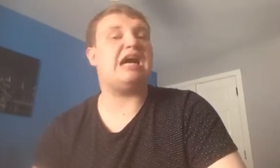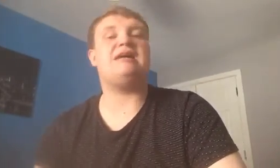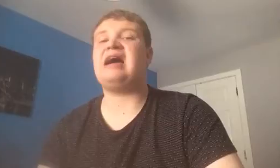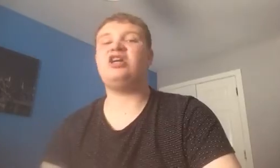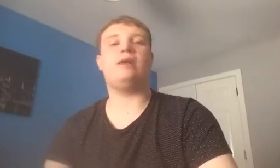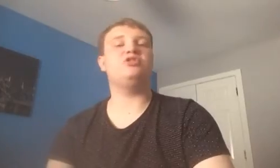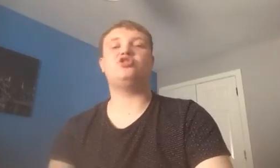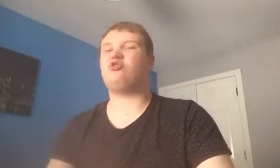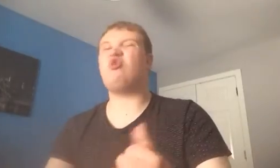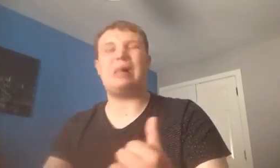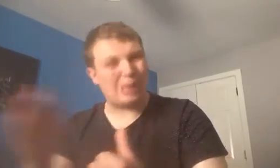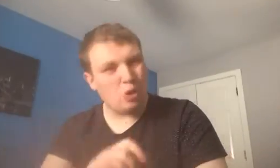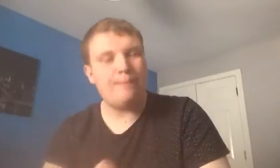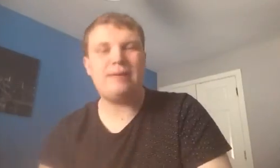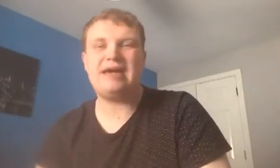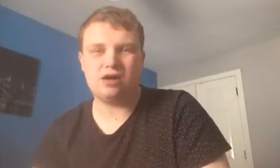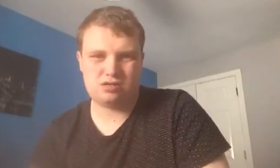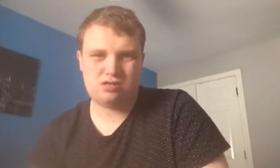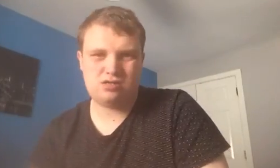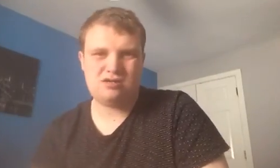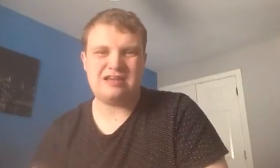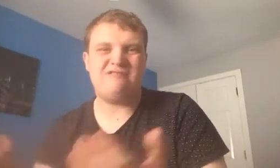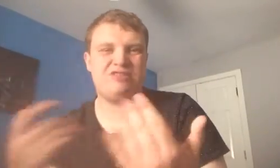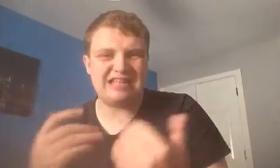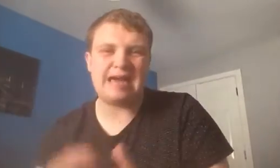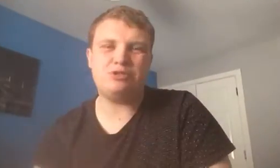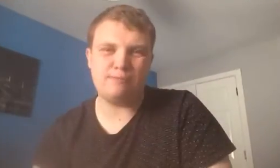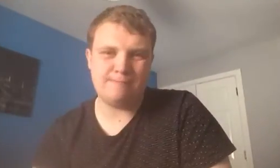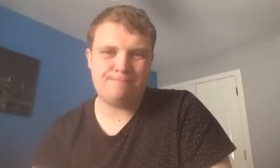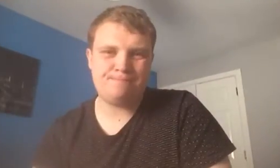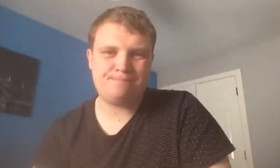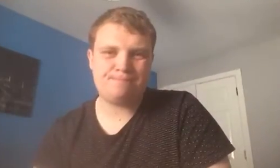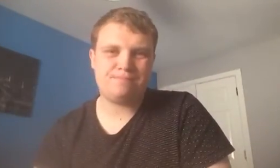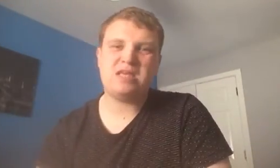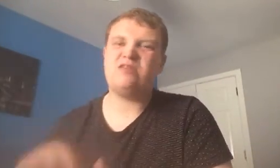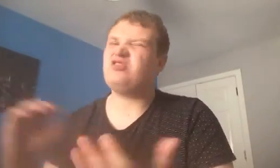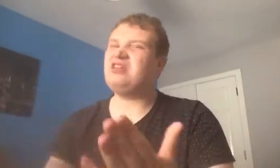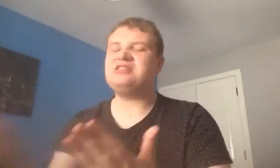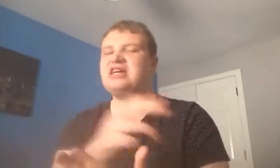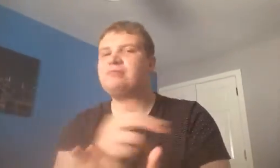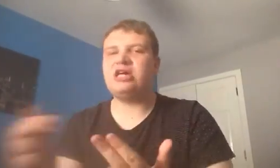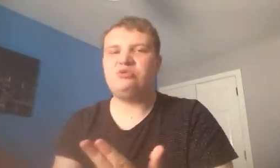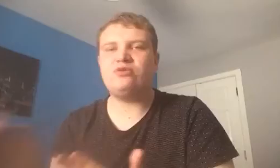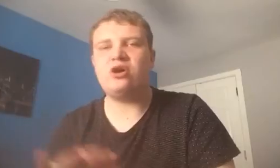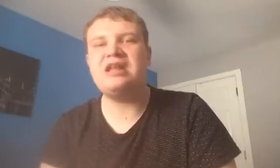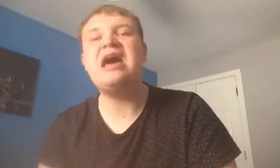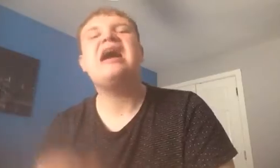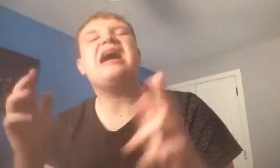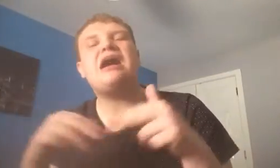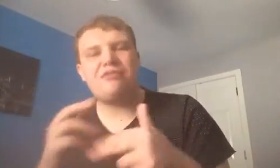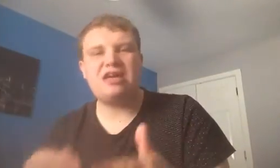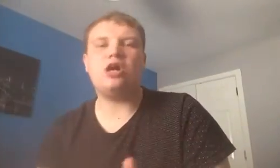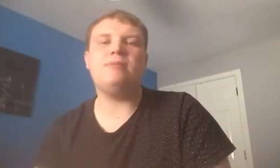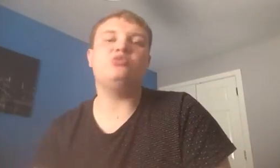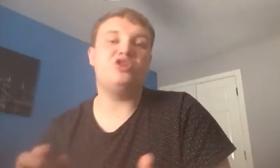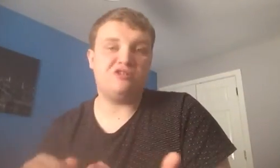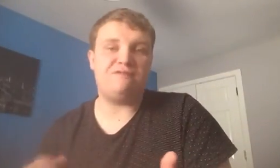I think Cummings could have got a lot better, if we kept him. These kind of players we brought in. I think Cummings would have